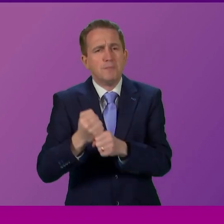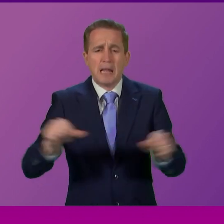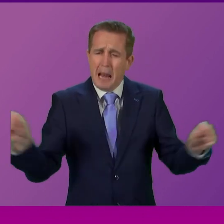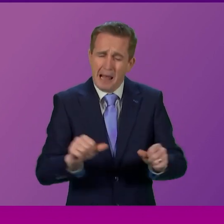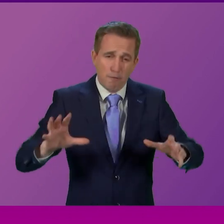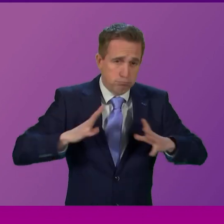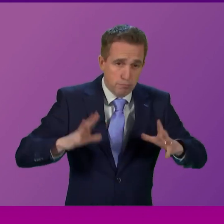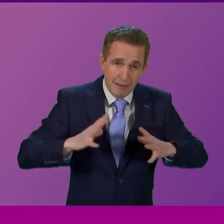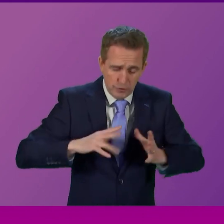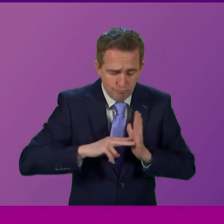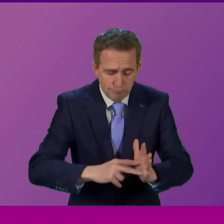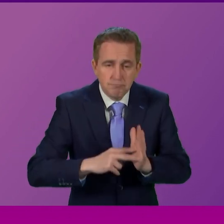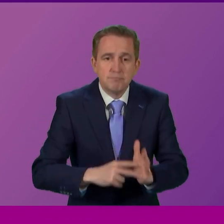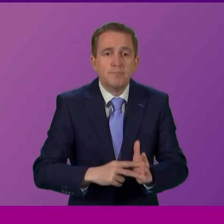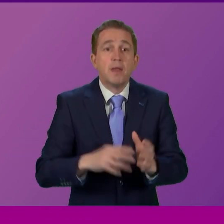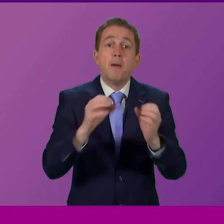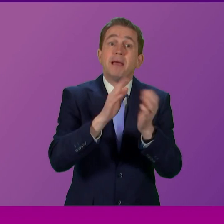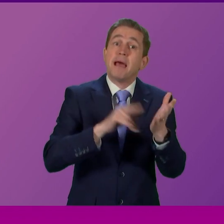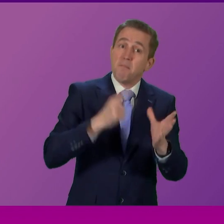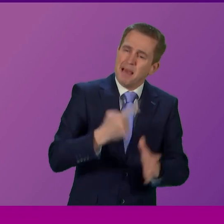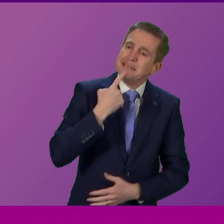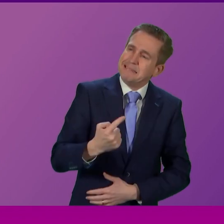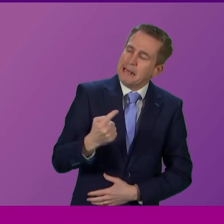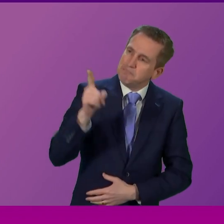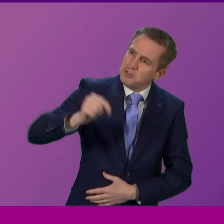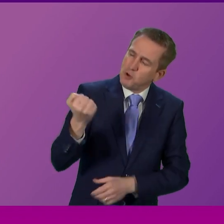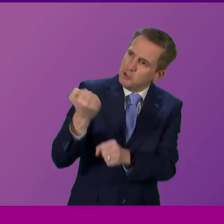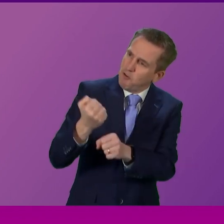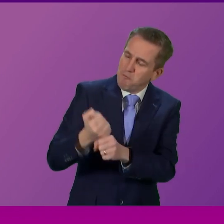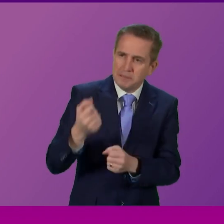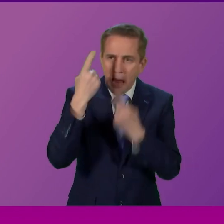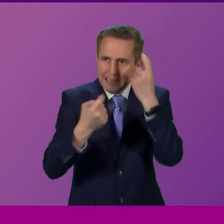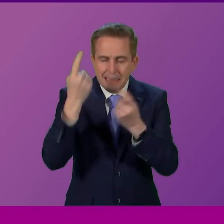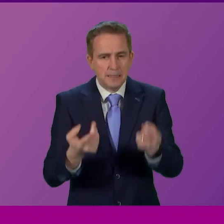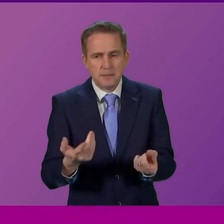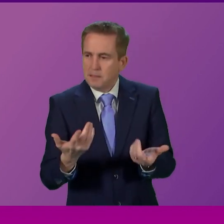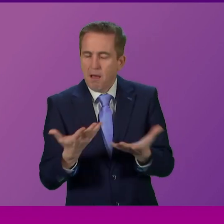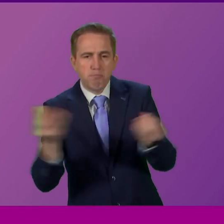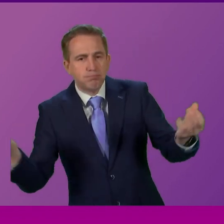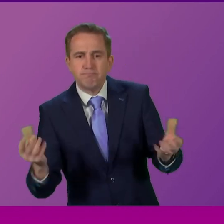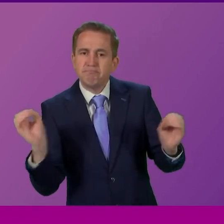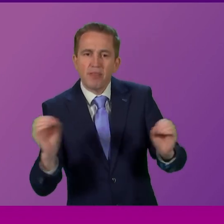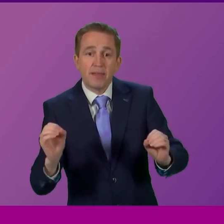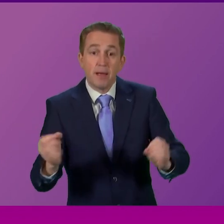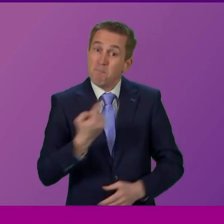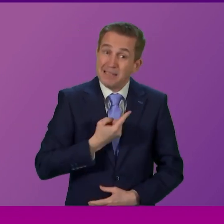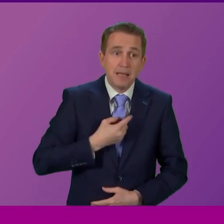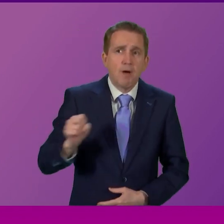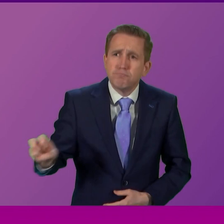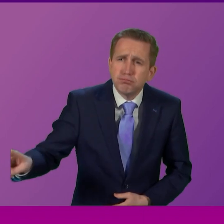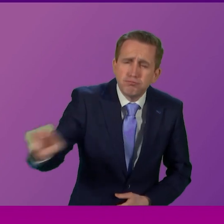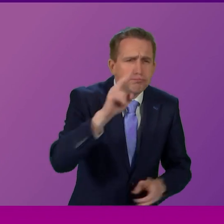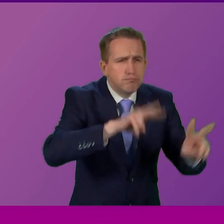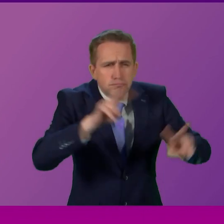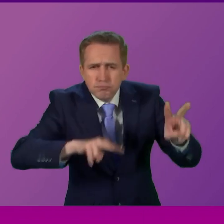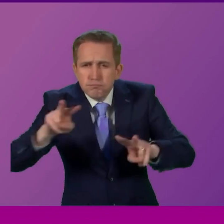have said that the Scottish Government have run out of ideas. I was out there seeing patients over the festive periods in different parts of the country and